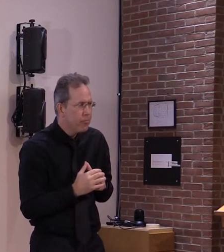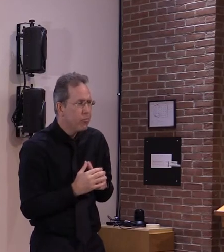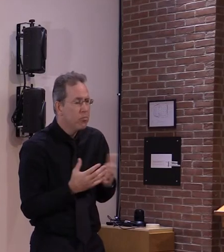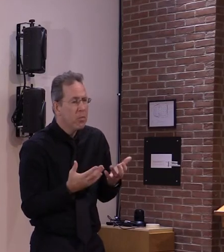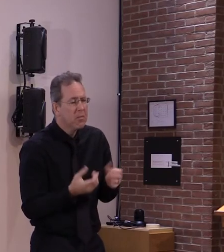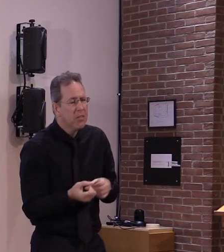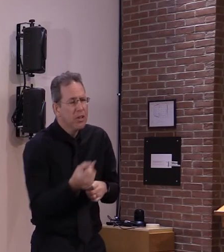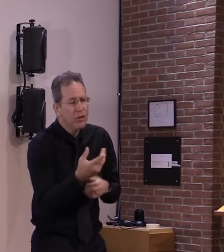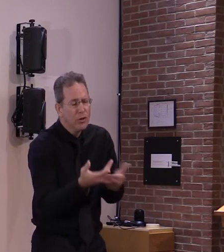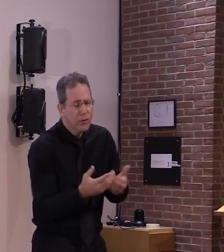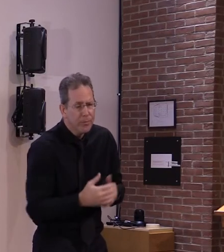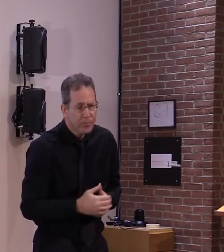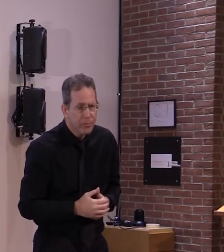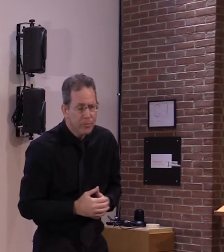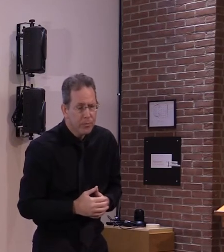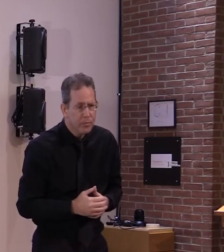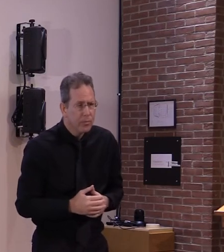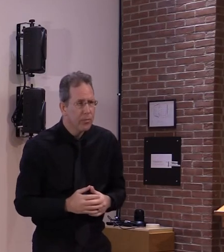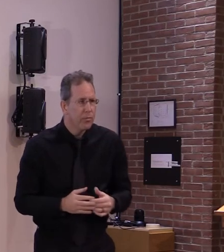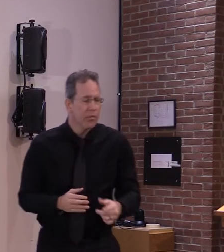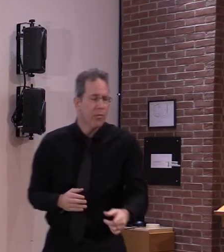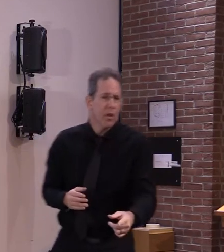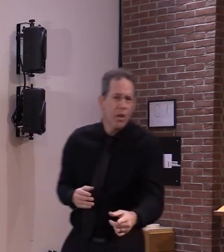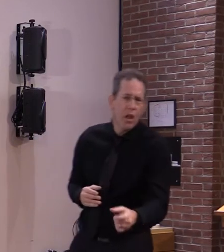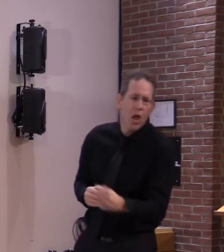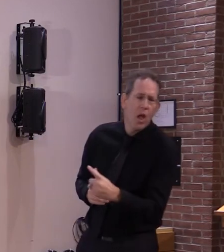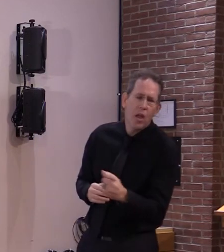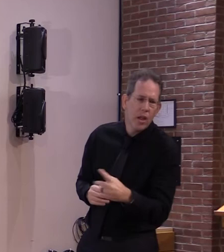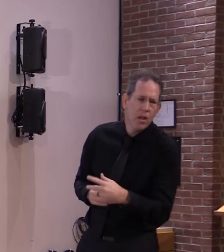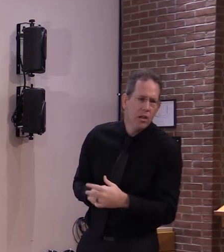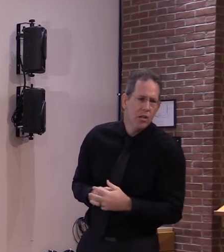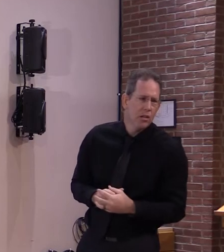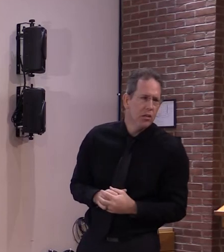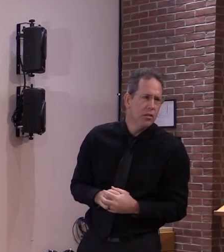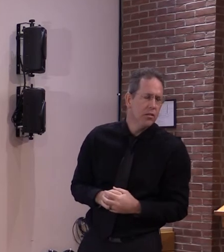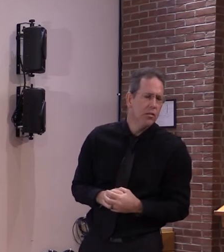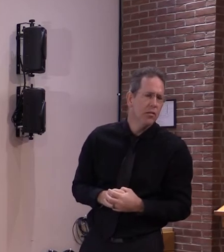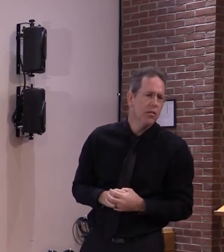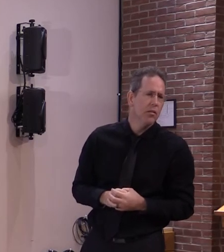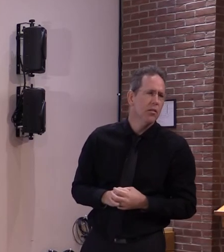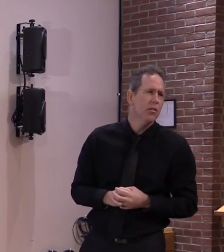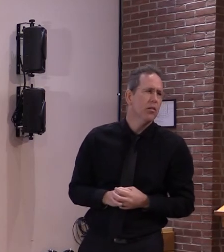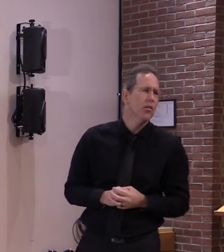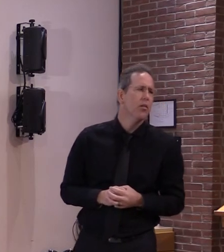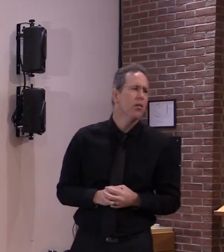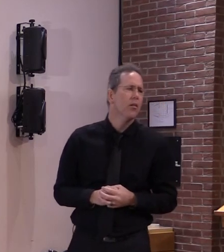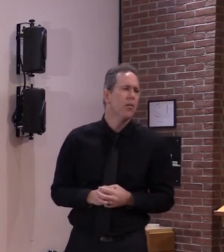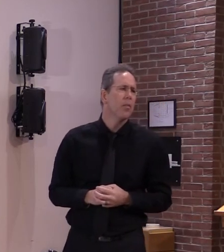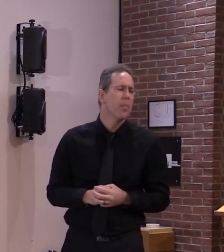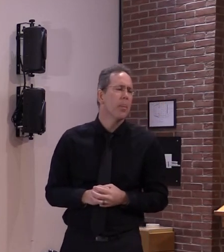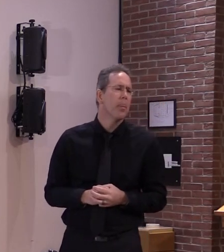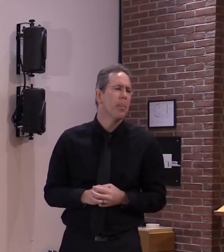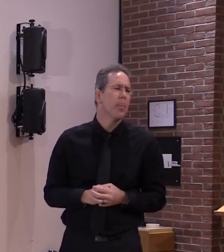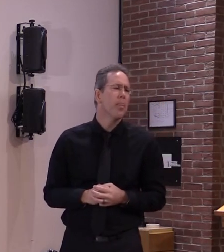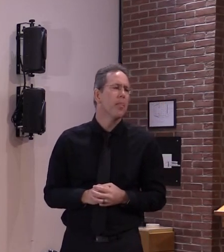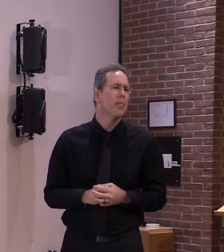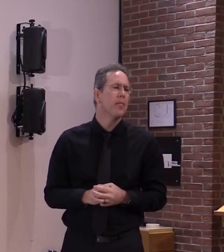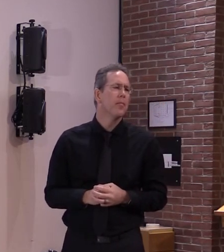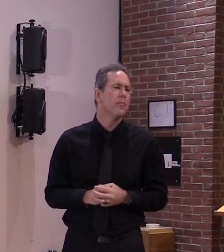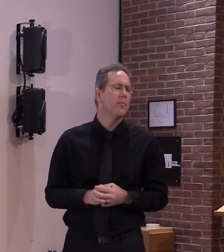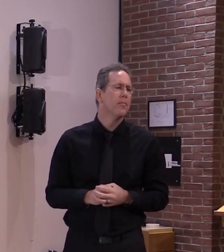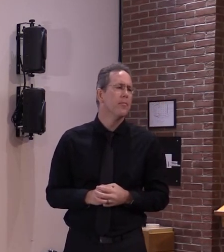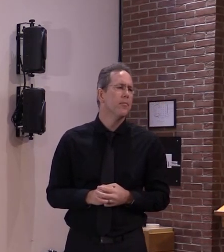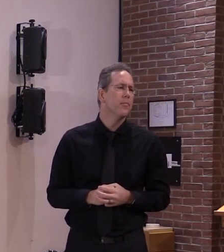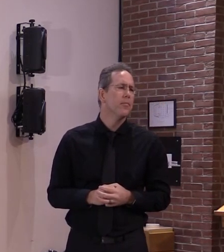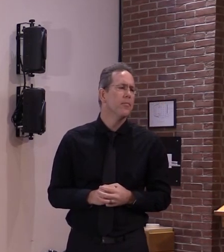okay thank you uh governor scott do you have any more thoughts on the town of stanford select force